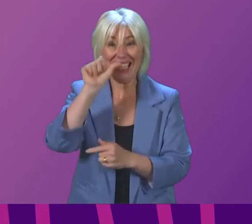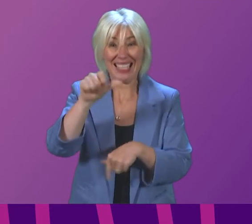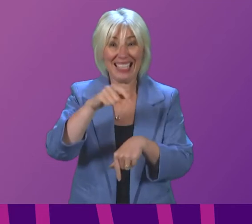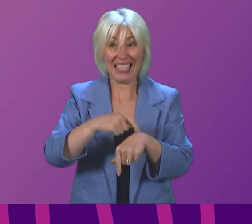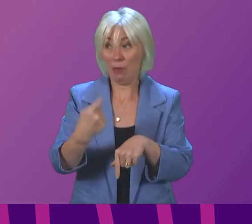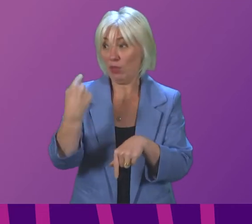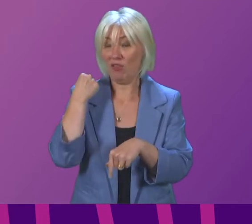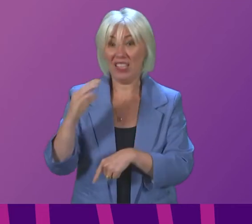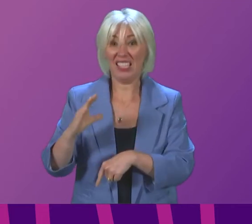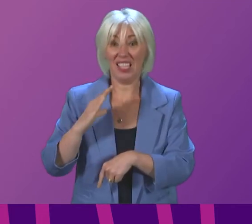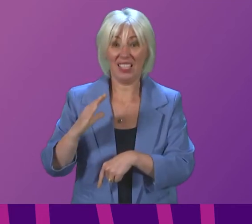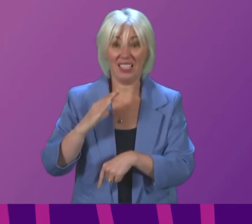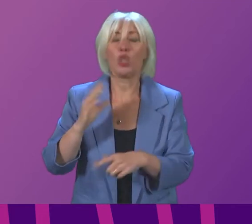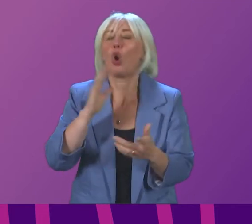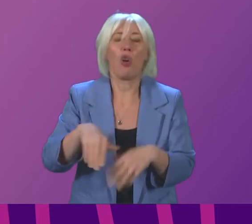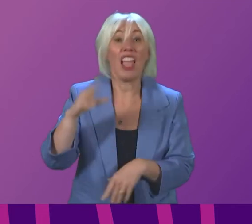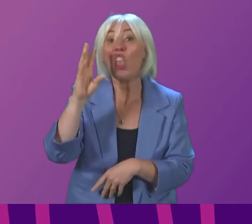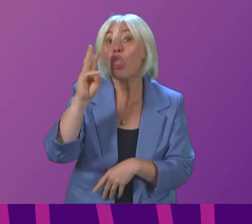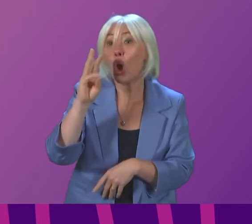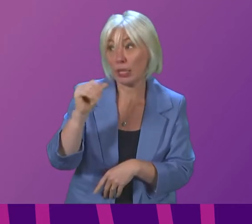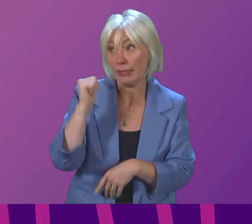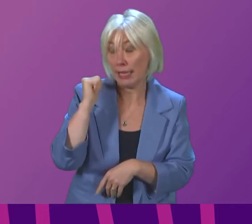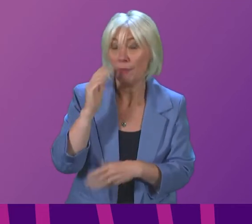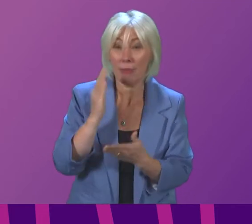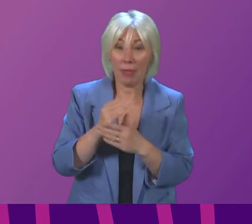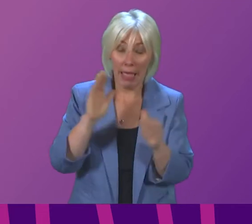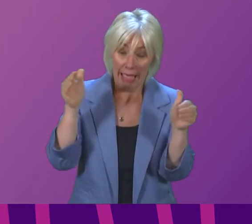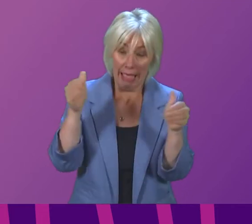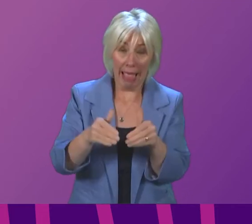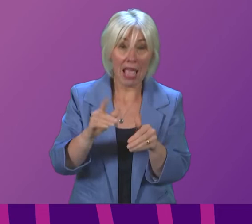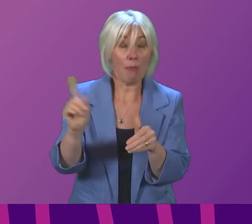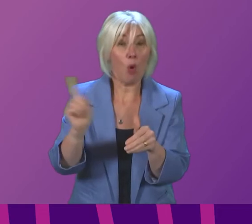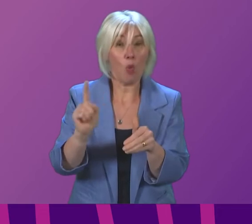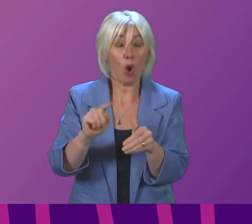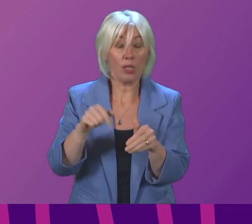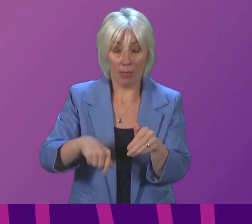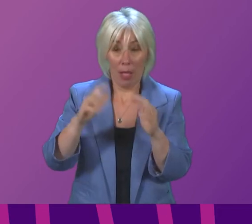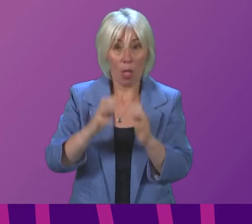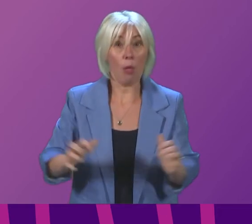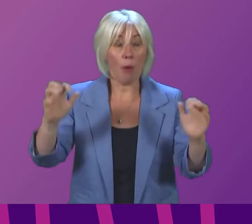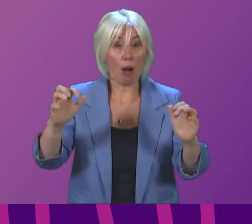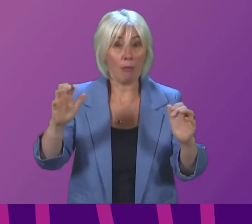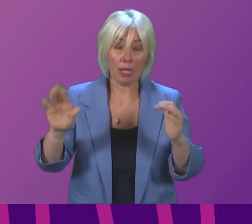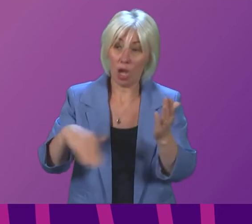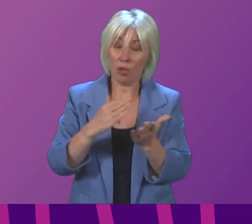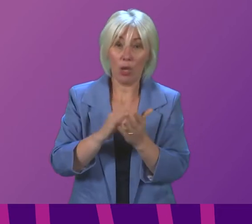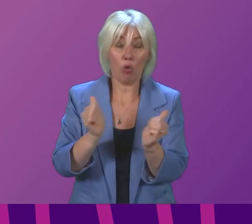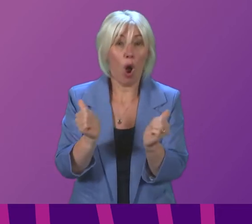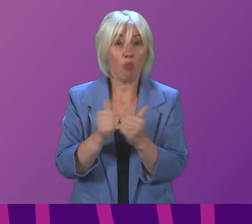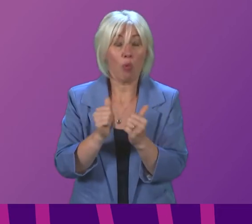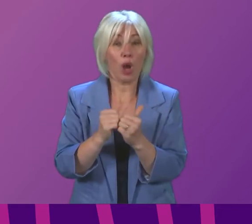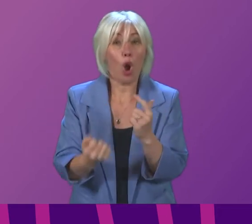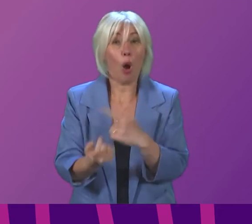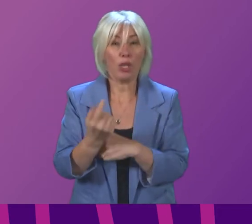Thursday six times since Thursday for the sole purpose of ensuring that the Parliament has the appropriate opportunity